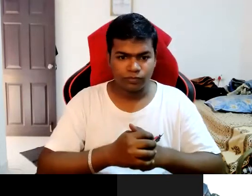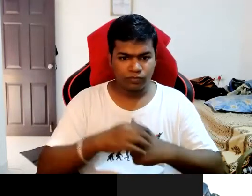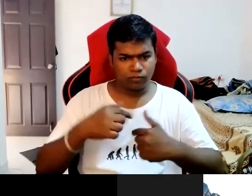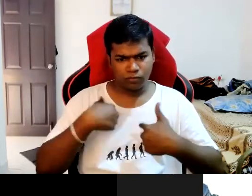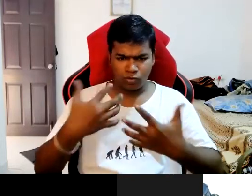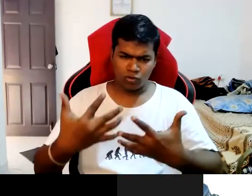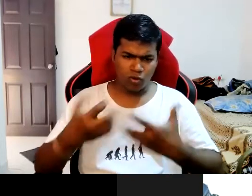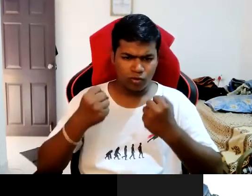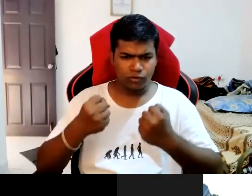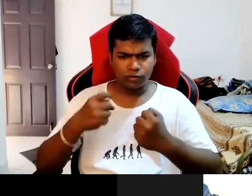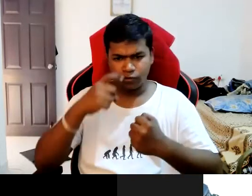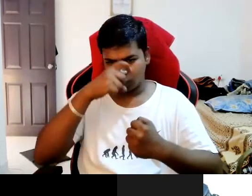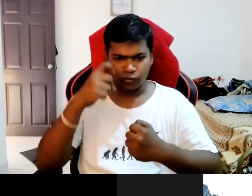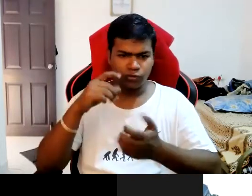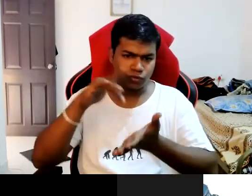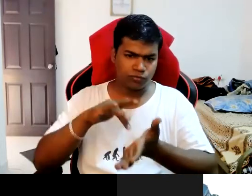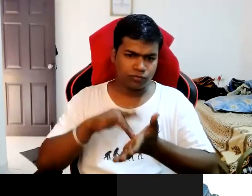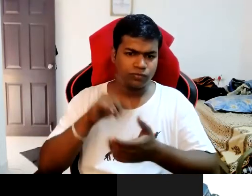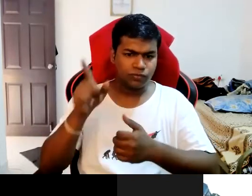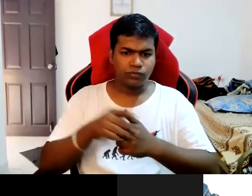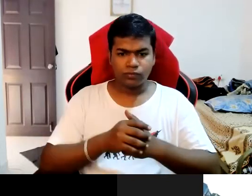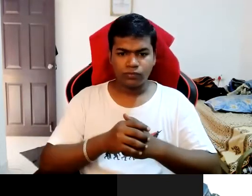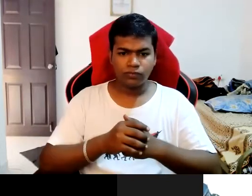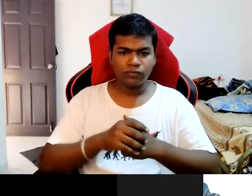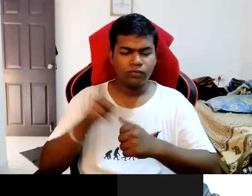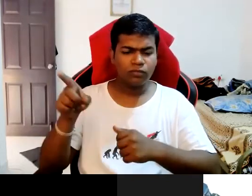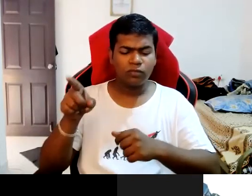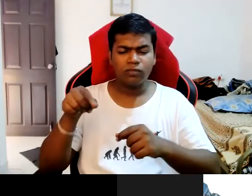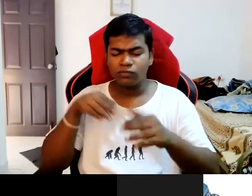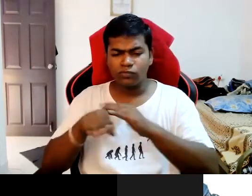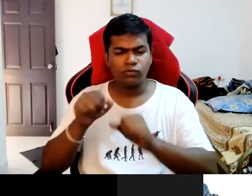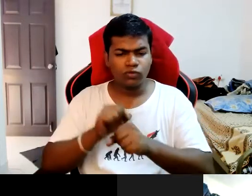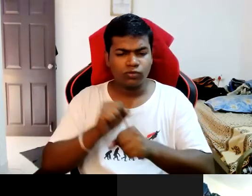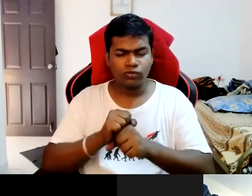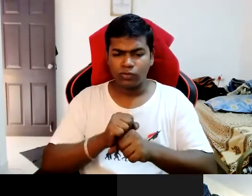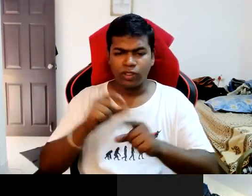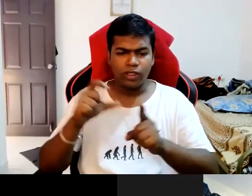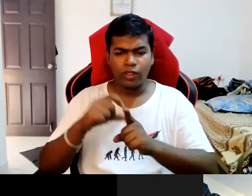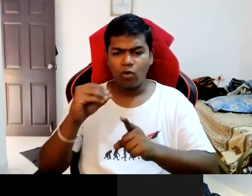job there first my job is data interoperator. Then after slowly slowly I